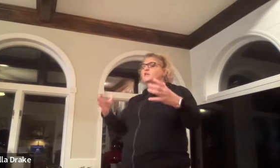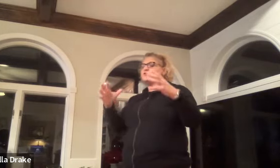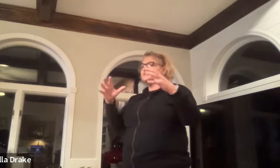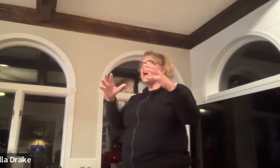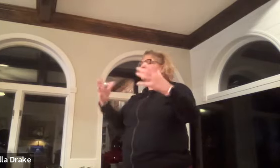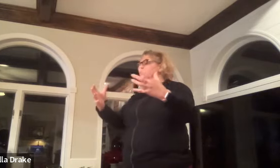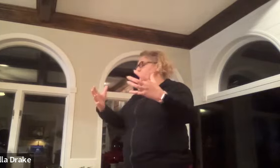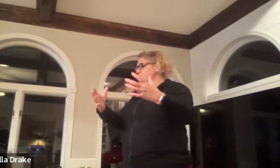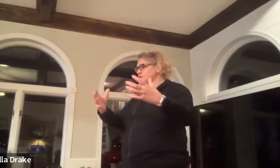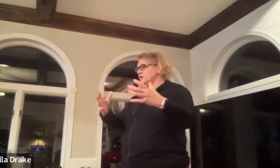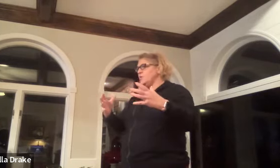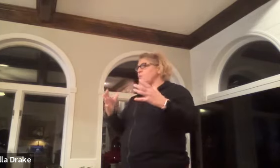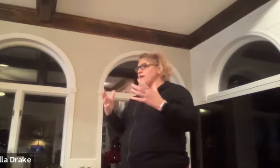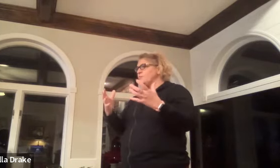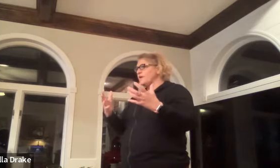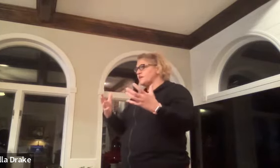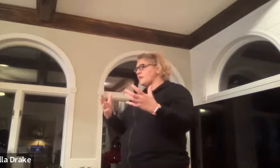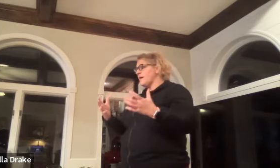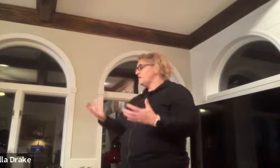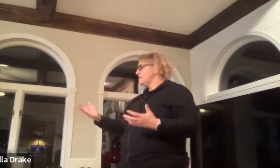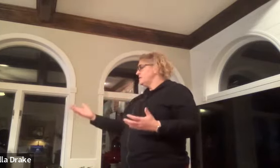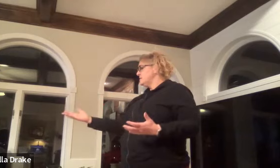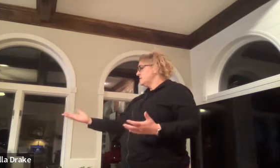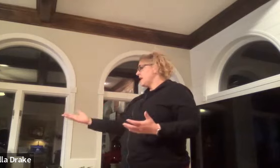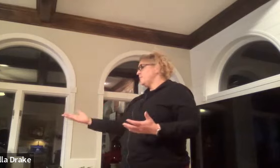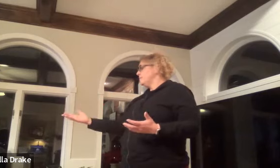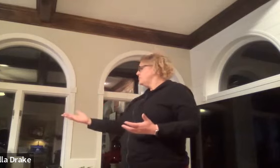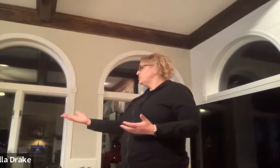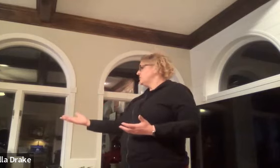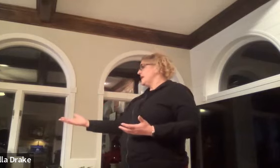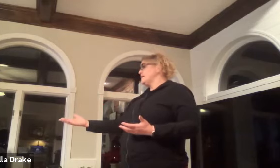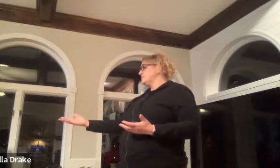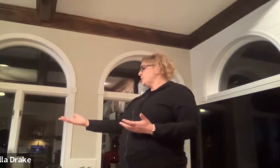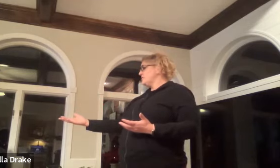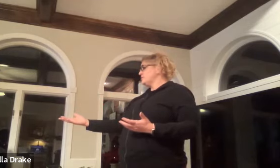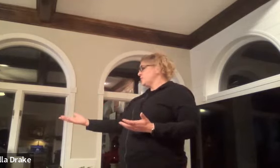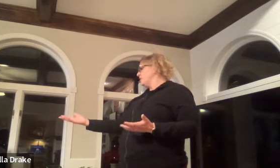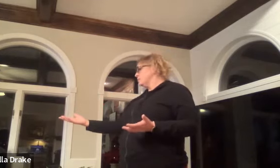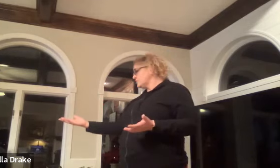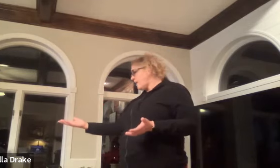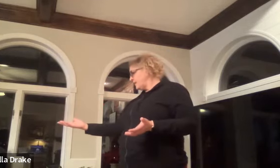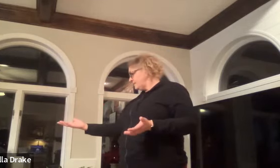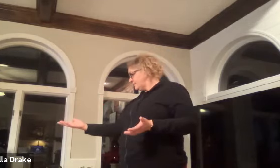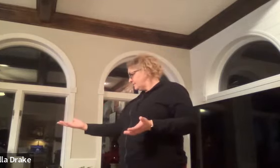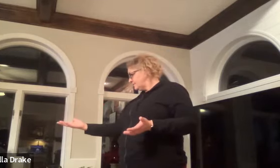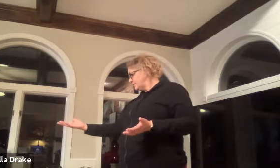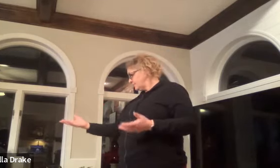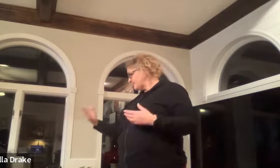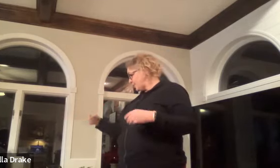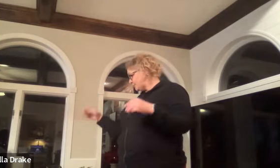top your topic first what you want to talk about cameron likes to go to the store and go shopping do you like to go